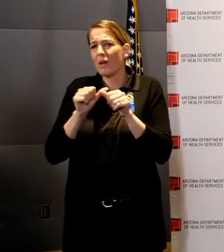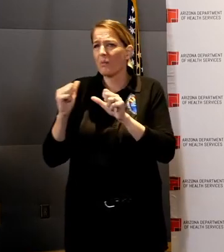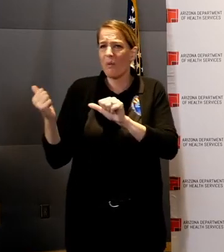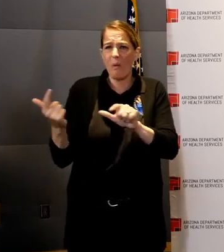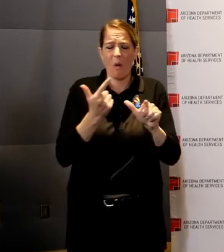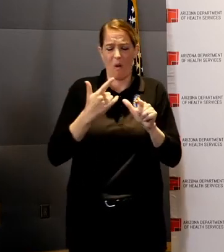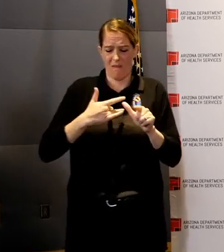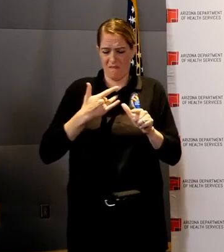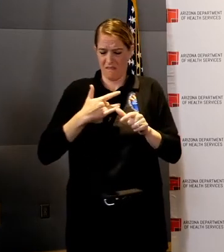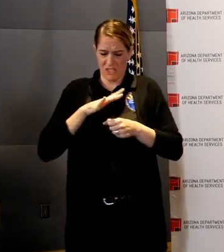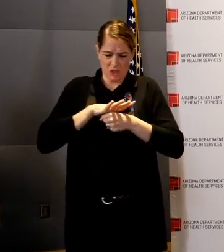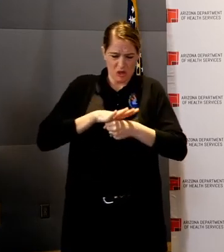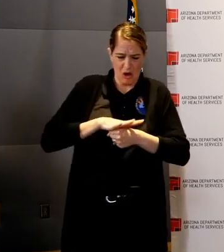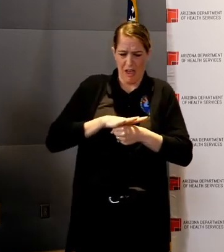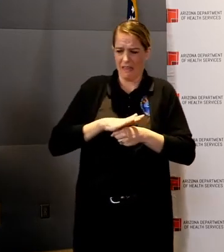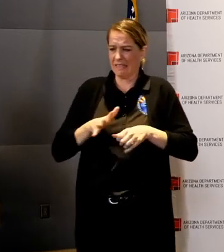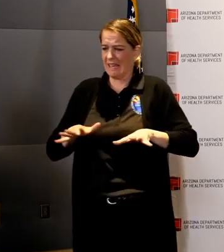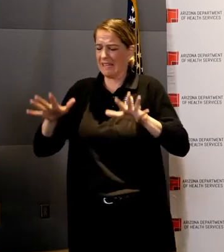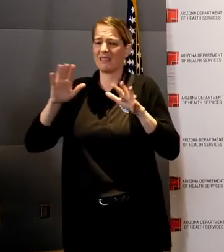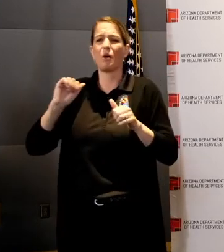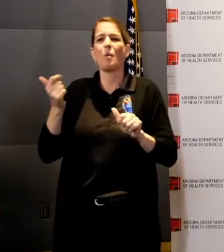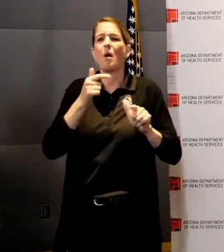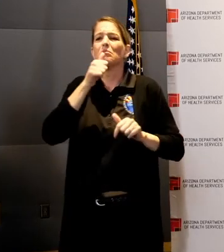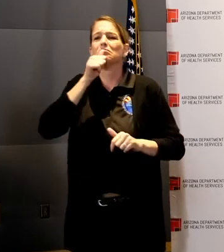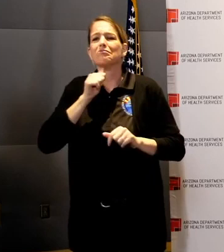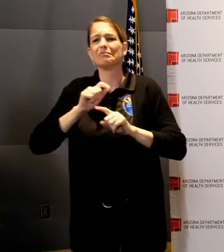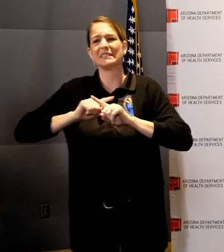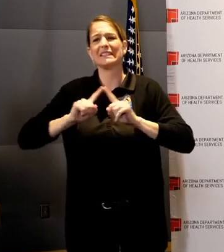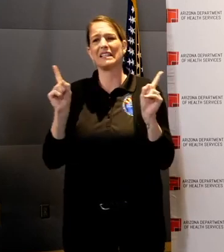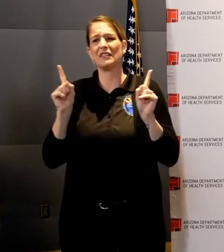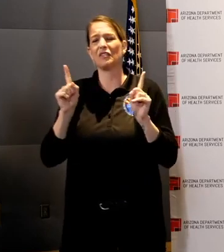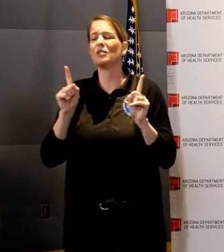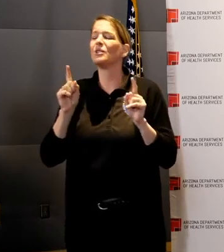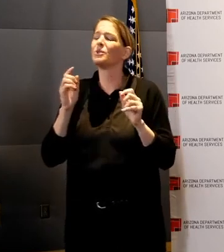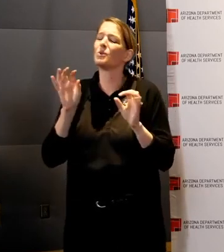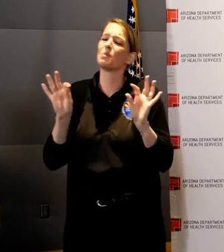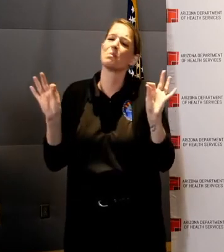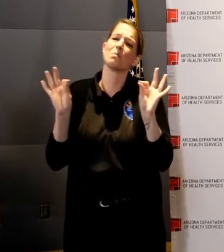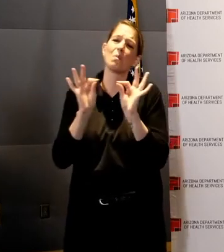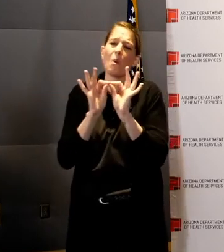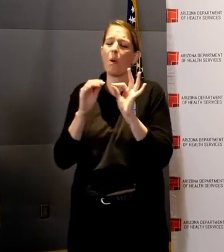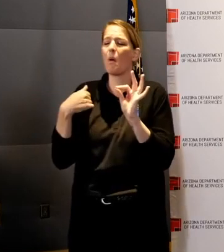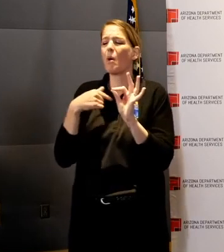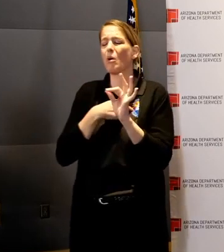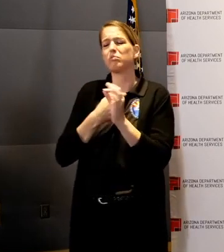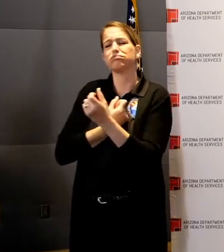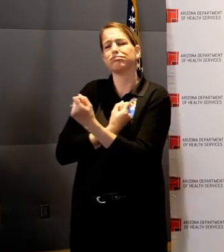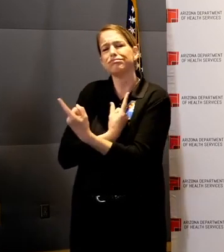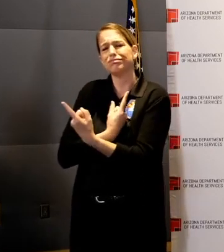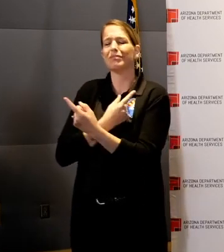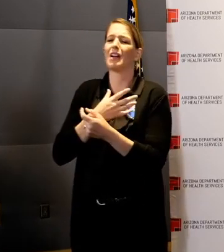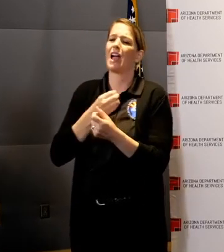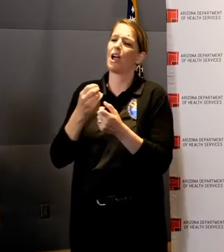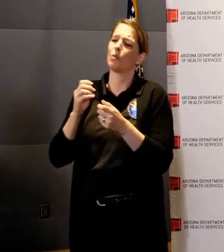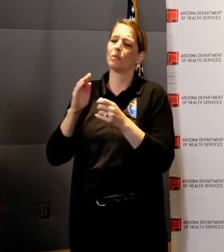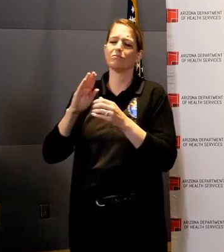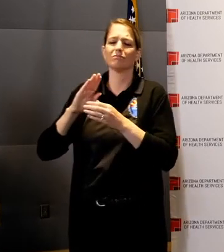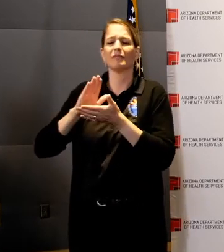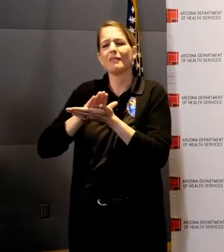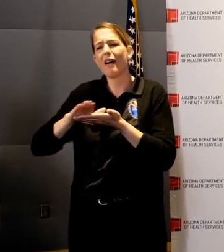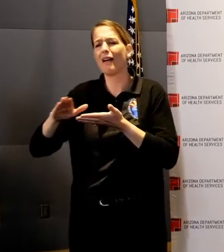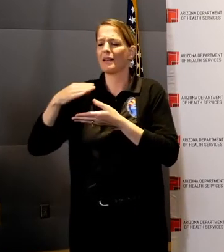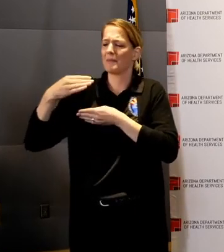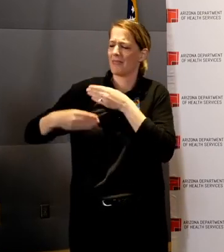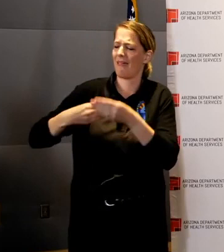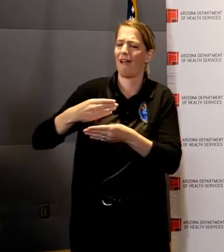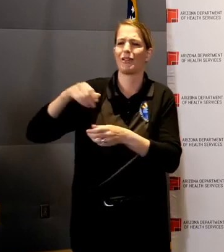During these difficult times, everyone could use a little extra compassion and kindness. And finally, I know some of you chuckle as I repeat